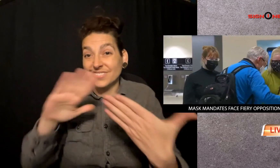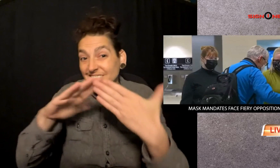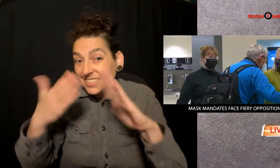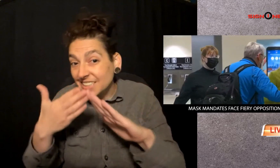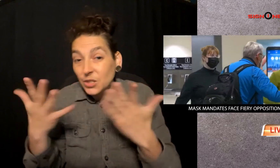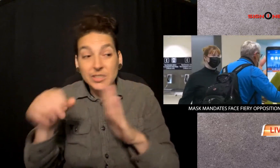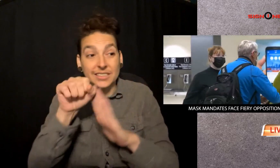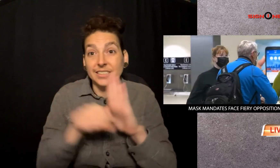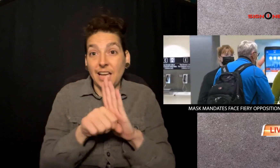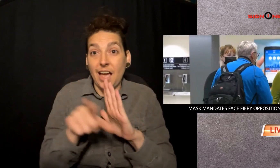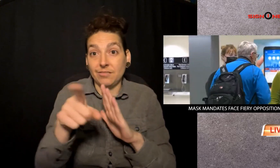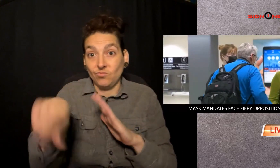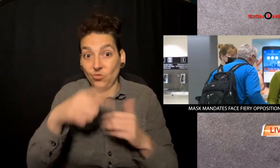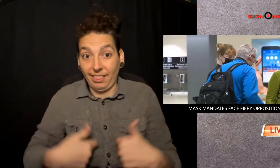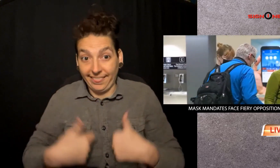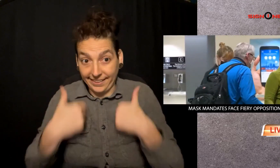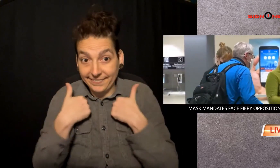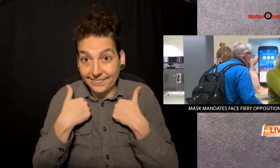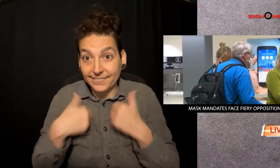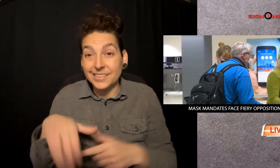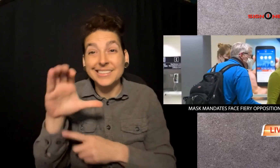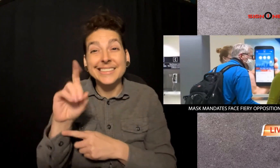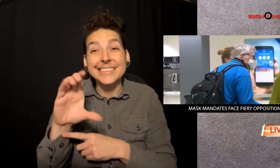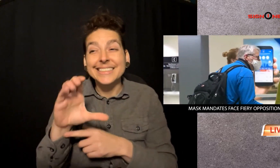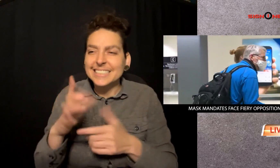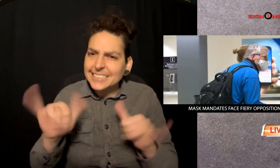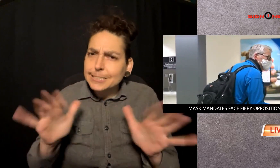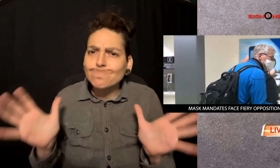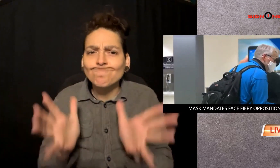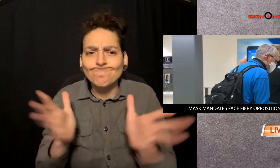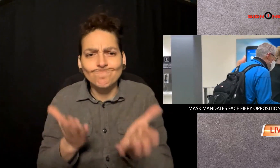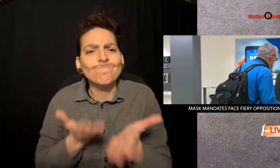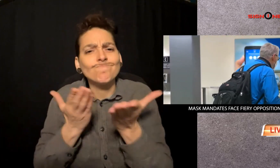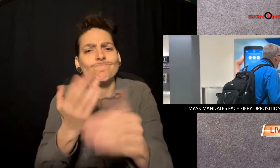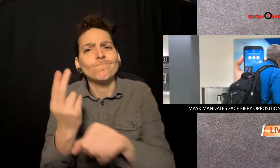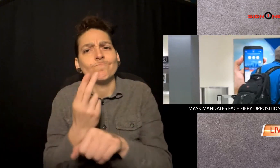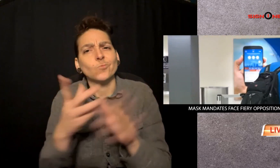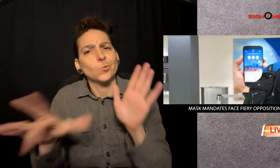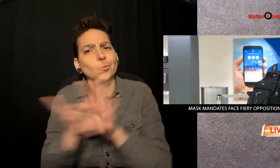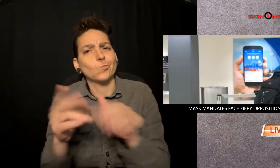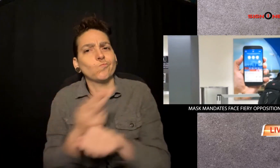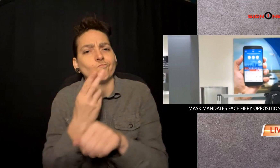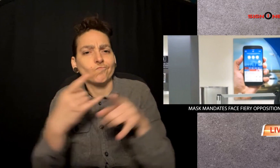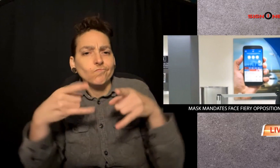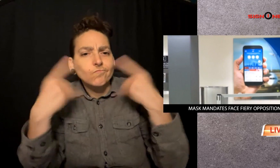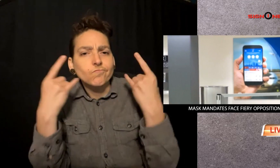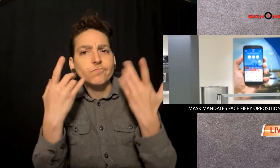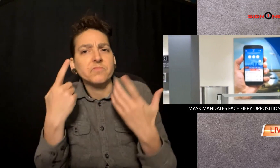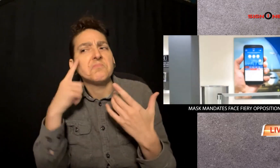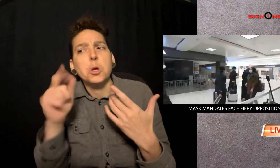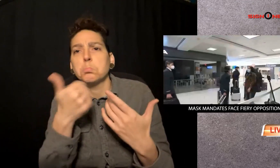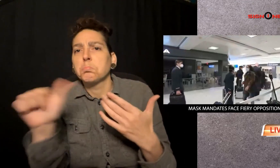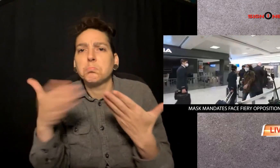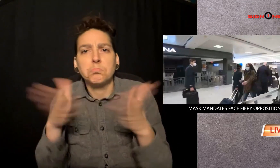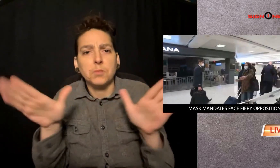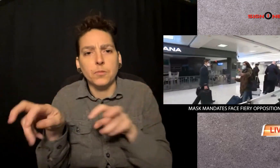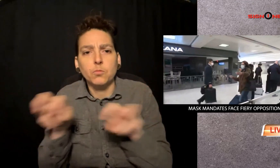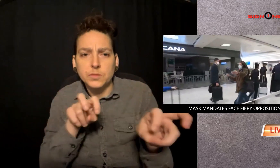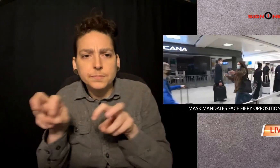Regardless of the city or state you live in, the CDC still recommends choosing to wear a mask on public transportation.